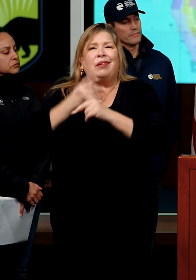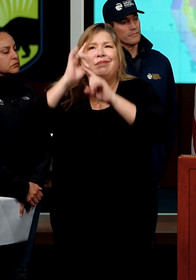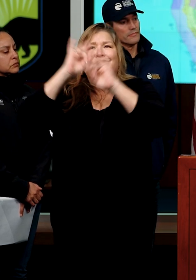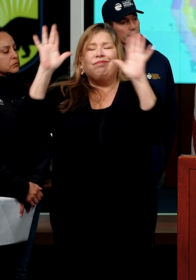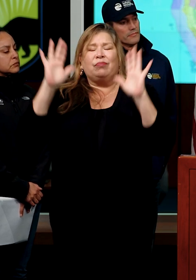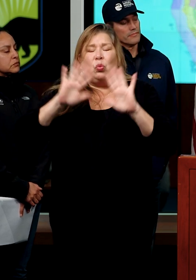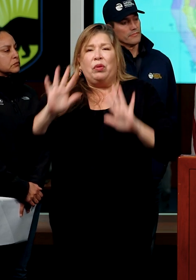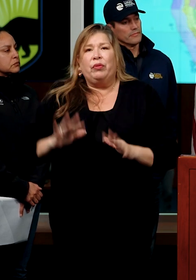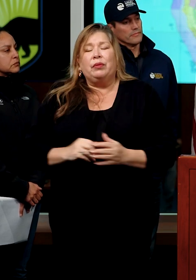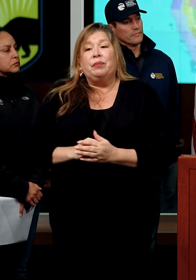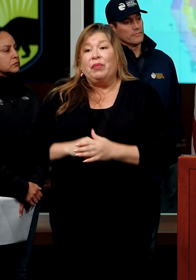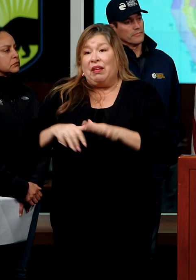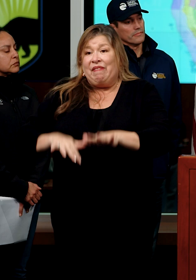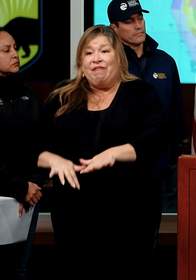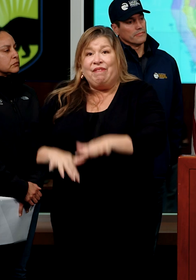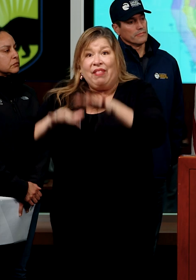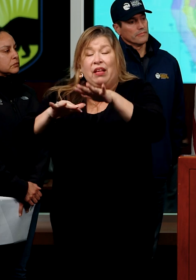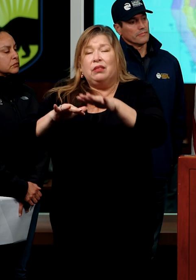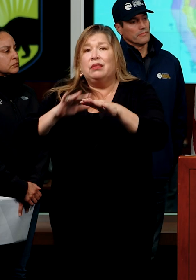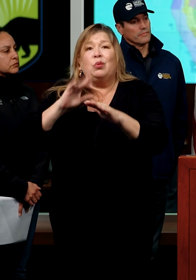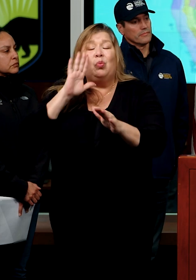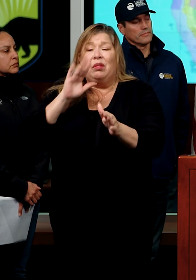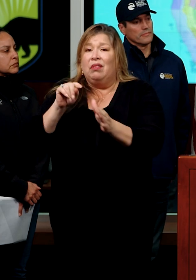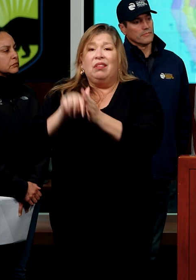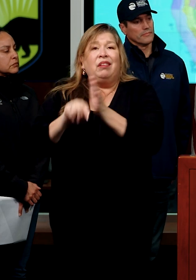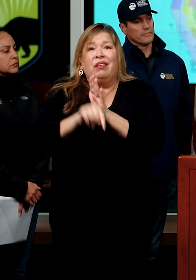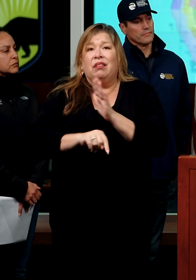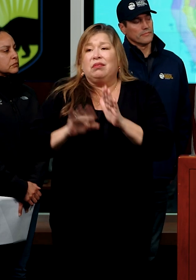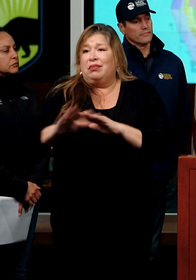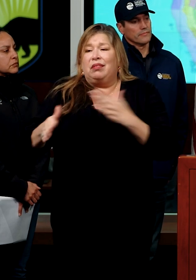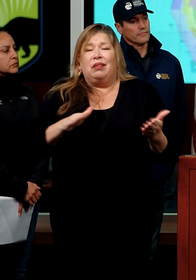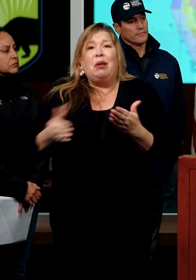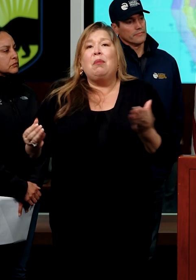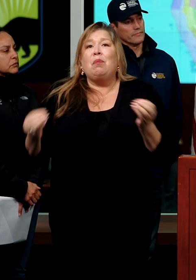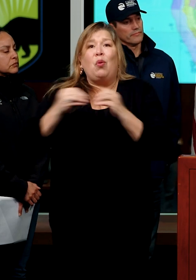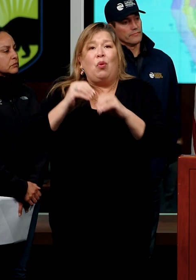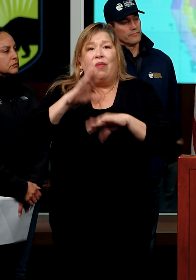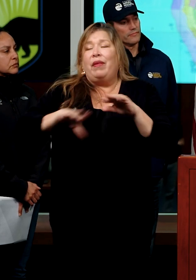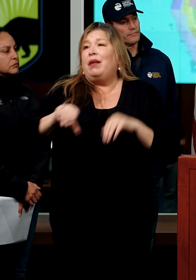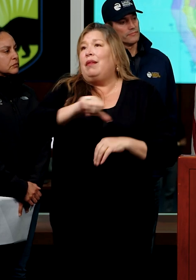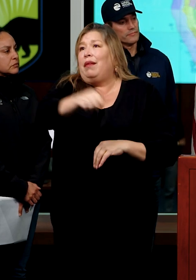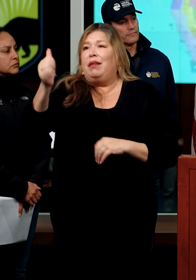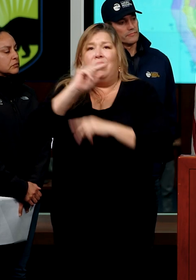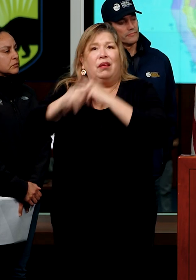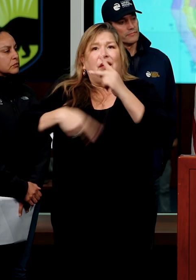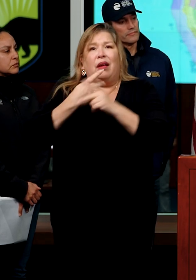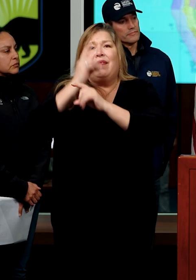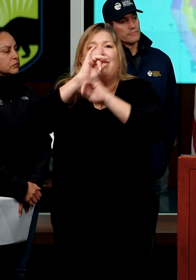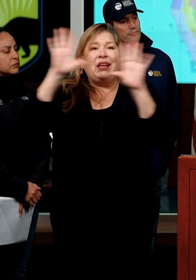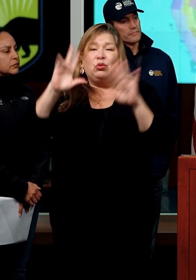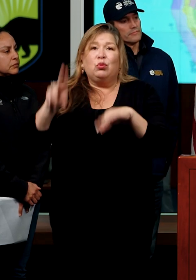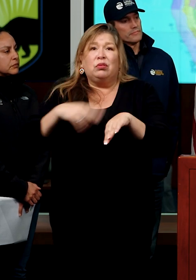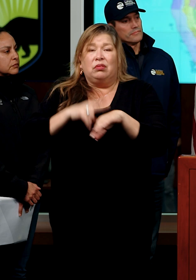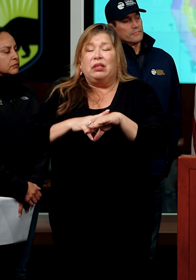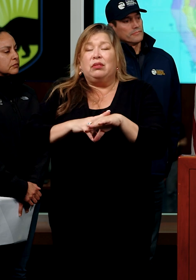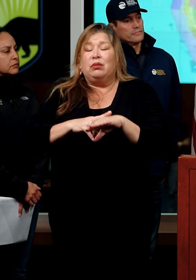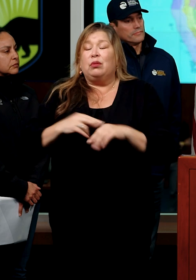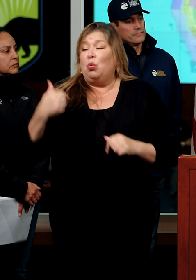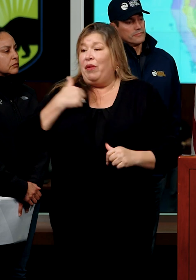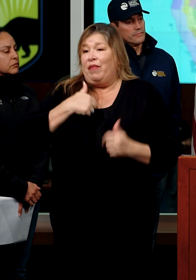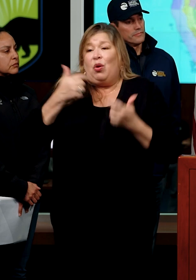Floods kill more individuals than any other natural disaster. We've already had